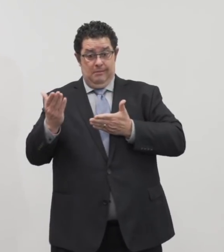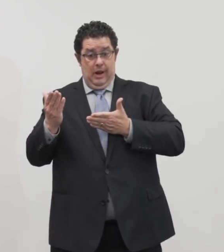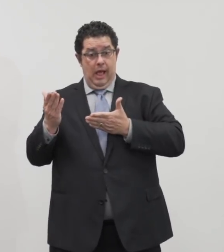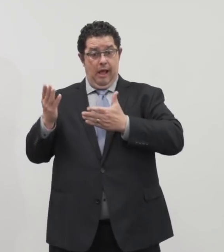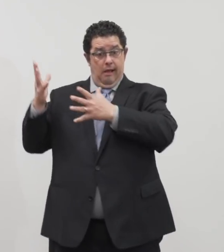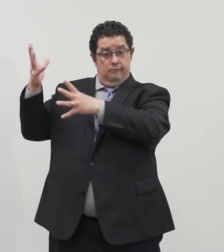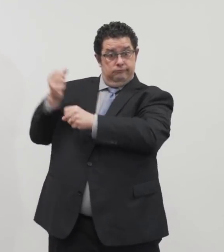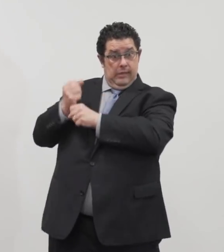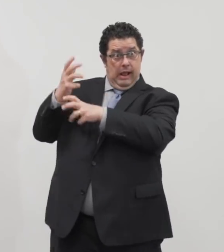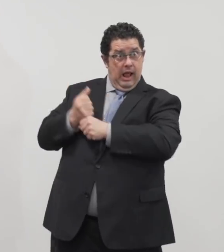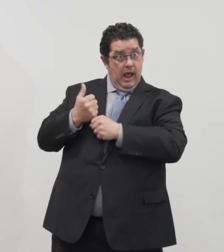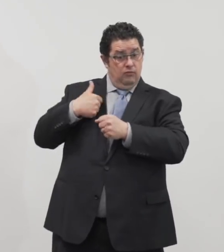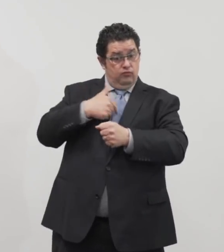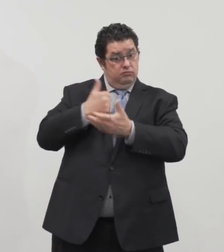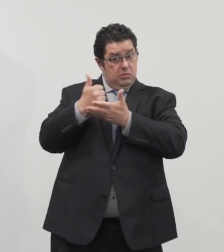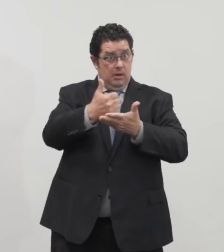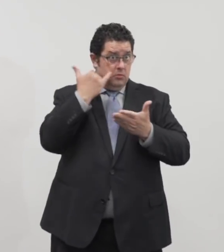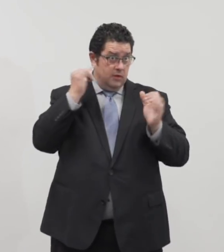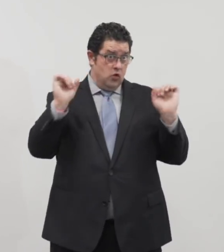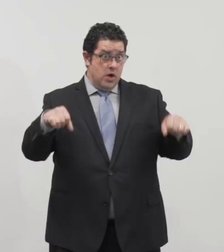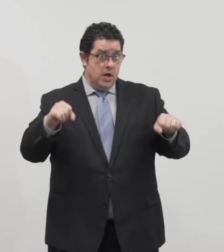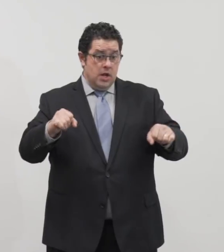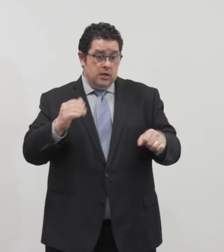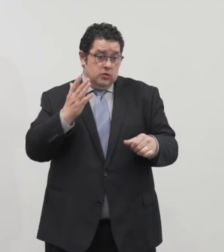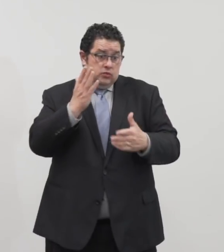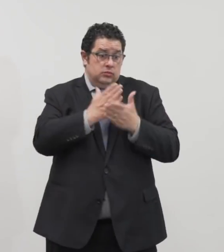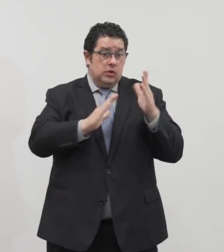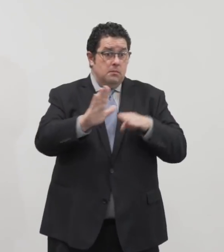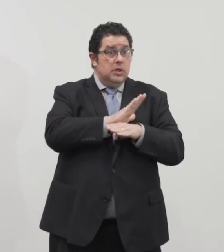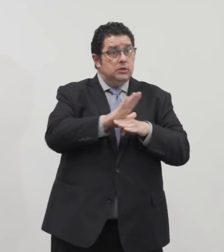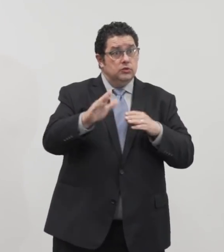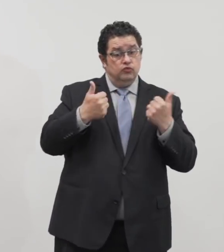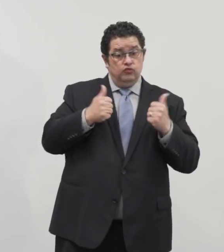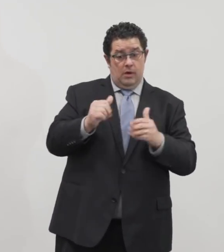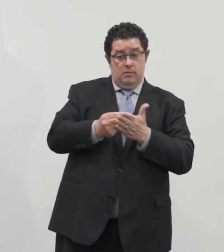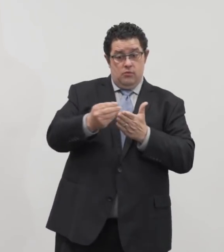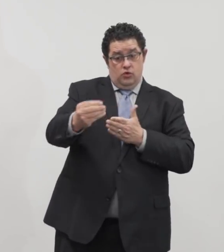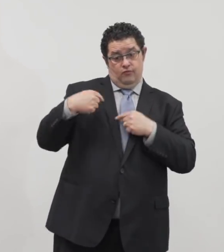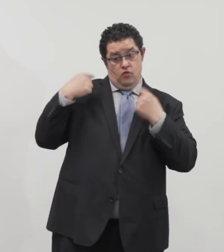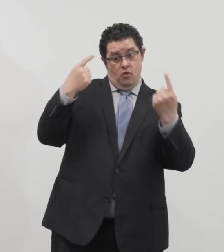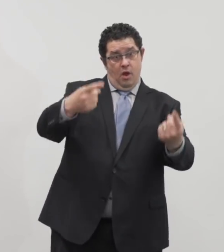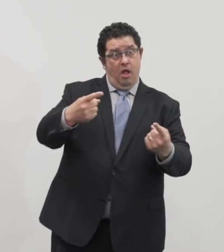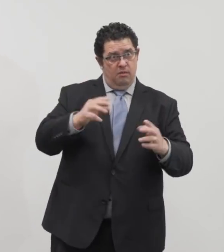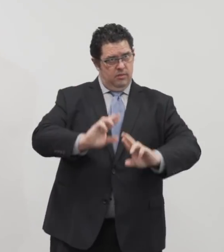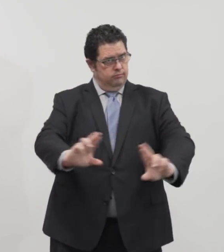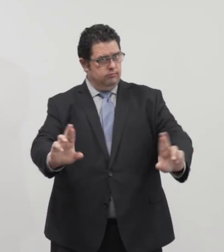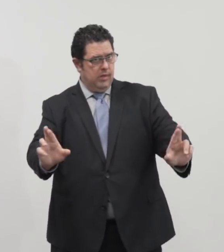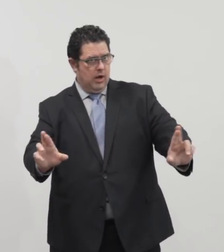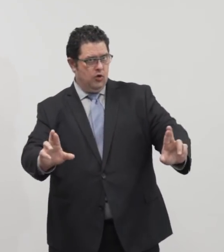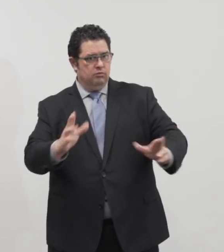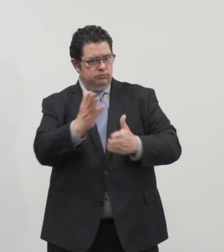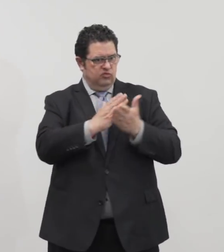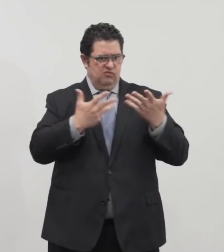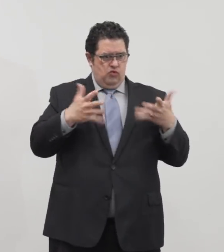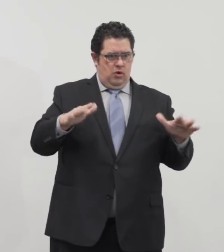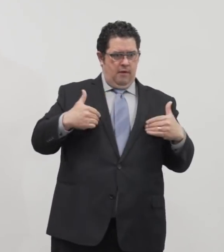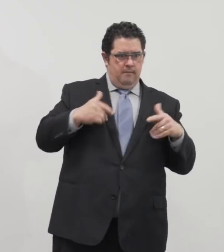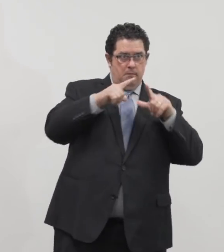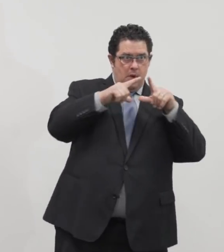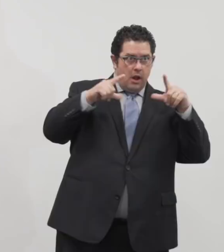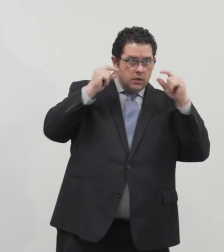I think that some businesses have been trying to purchase those supplies for a while and have been preparing for this. And some already have masks.